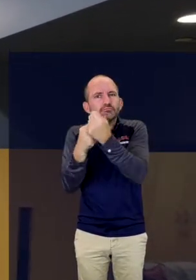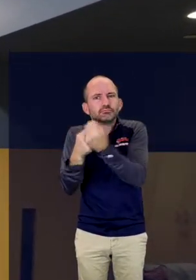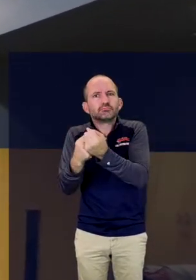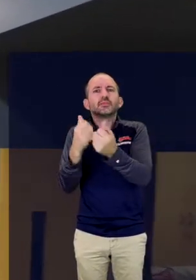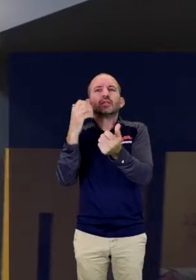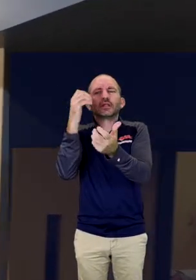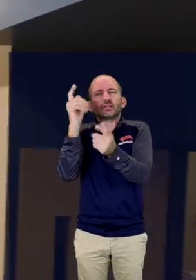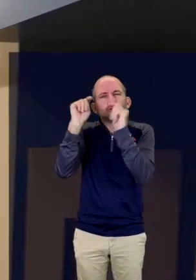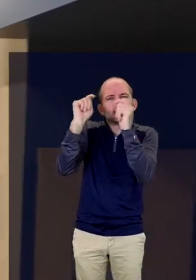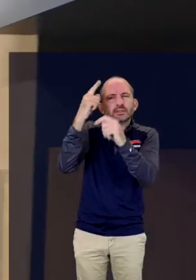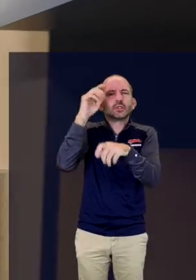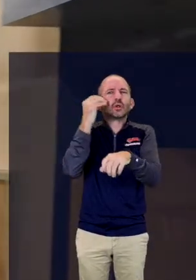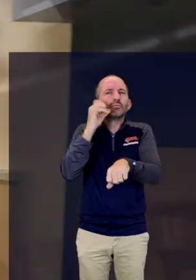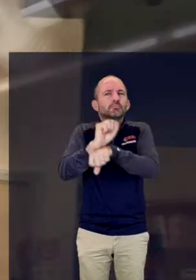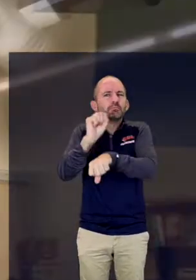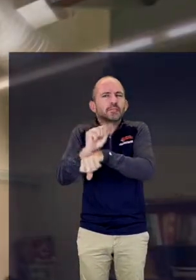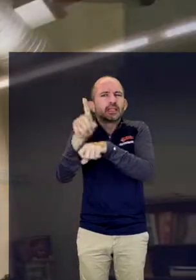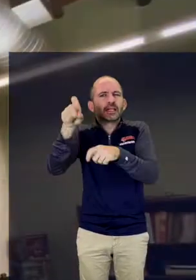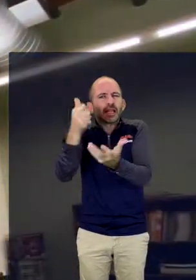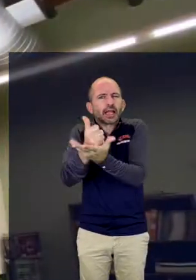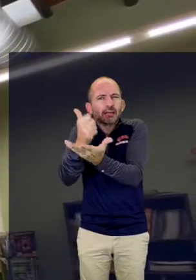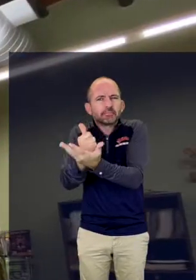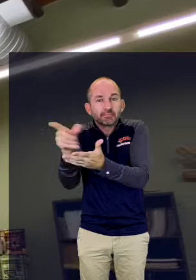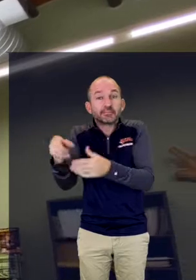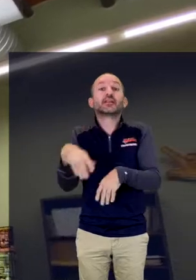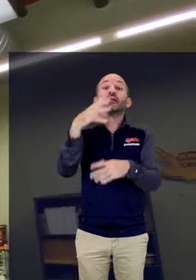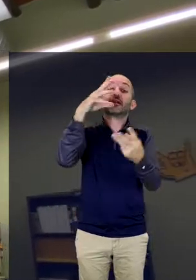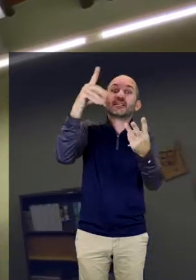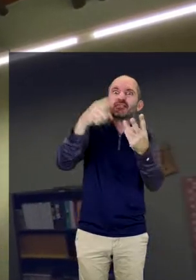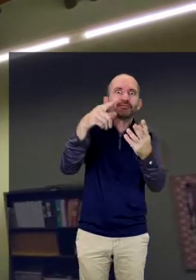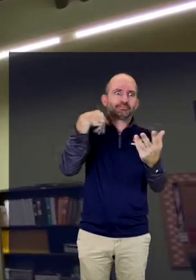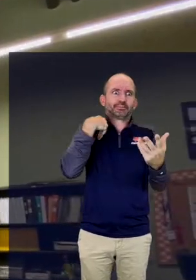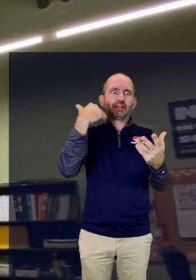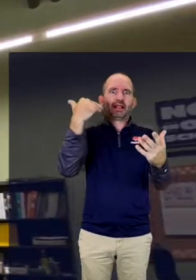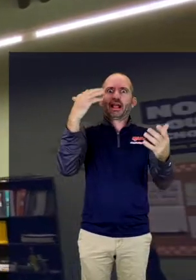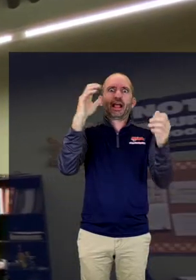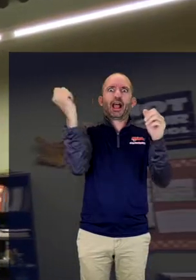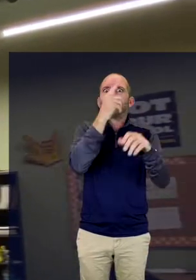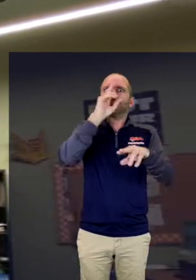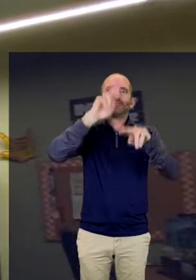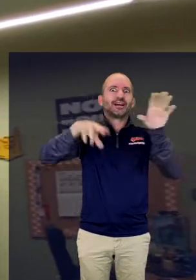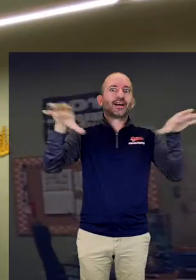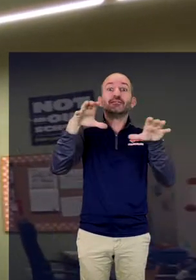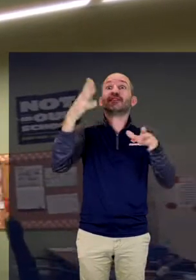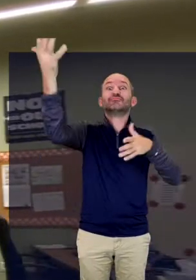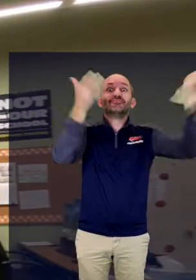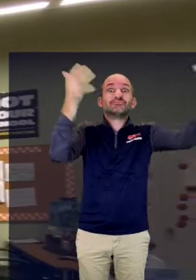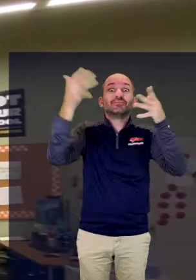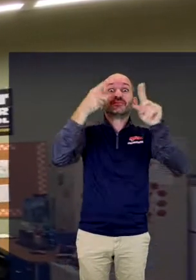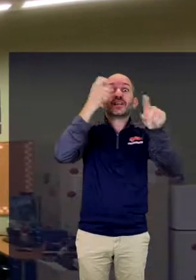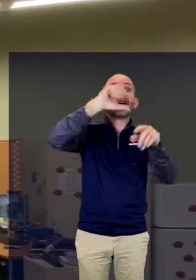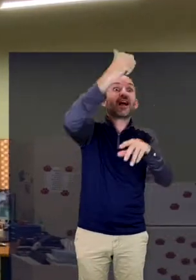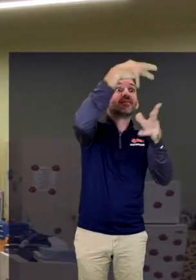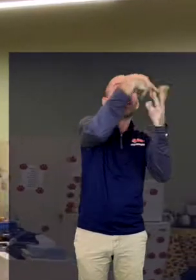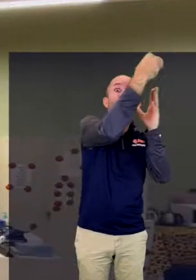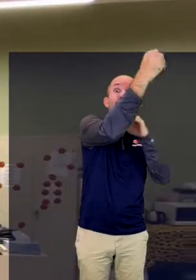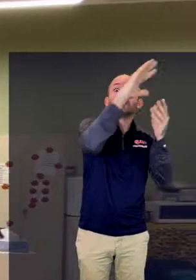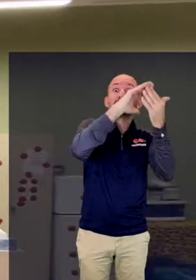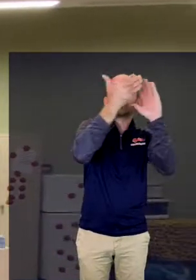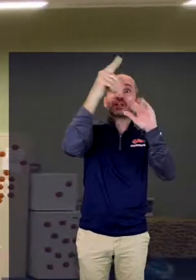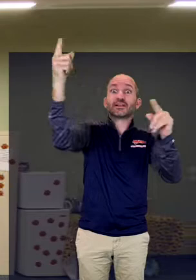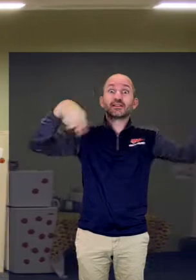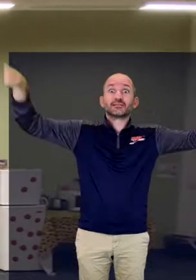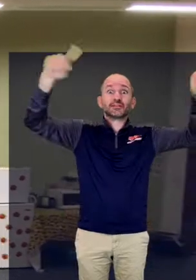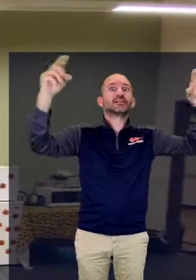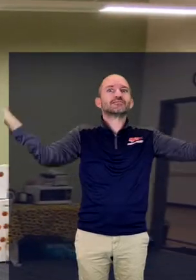part of a sports team, and many other types of activities that we bring individuals in from our community to come in and teach our